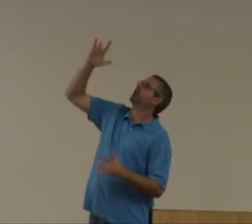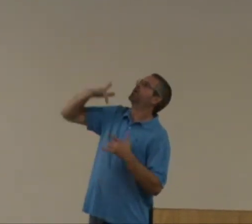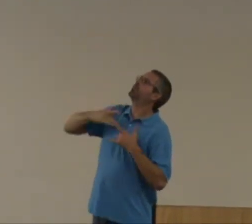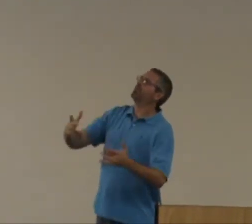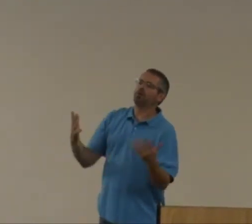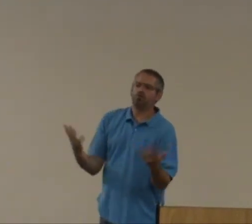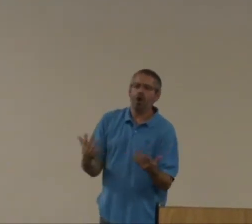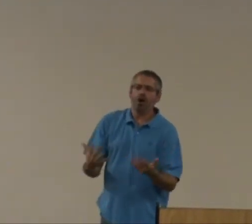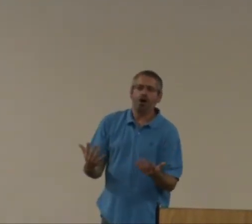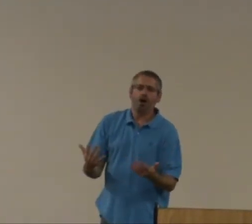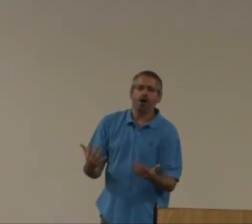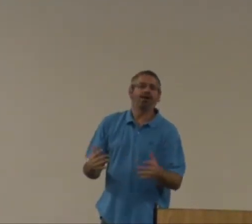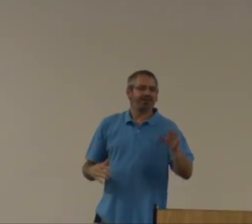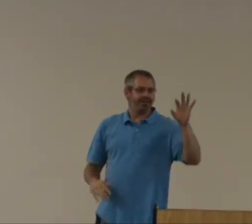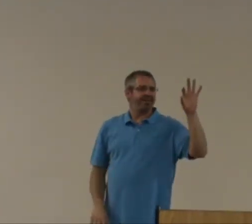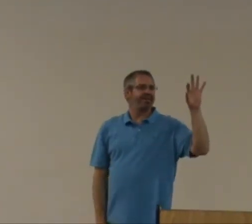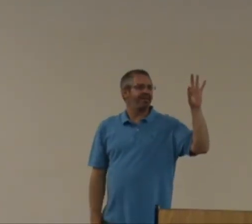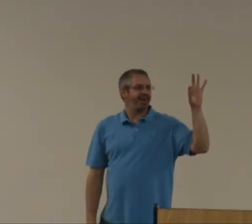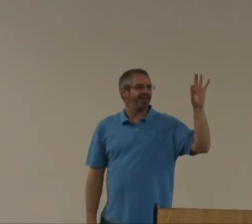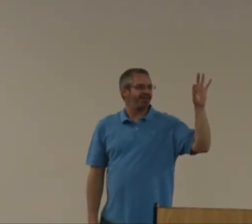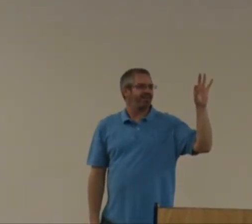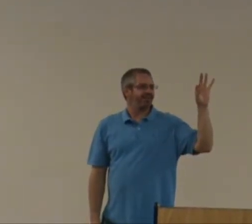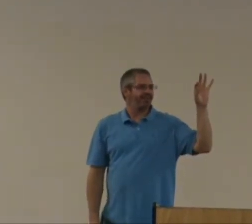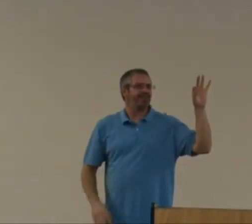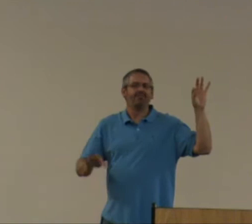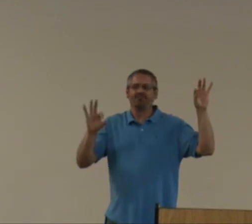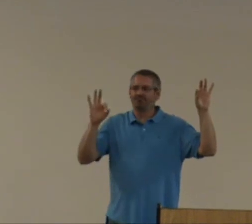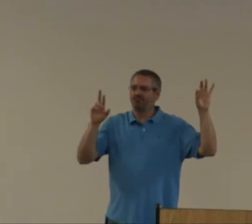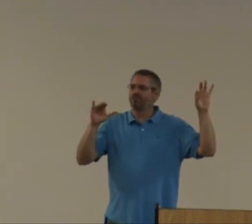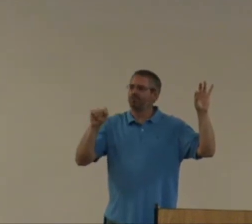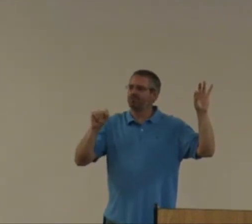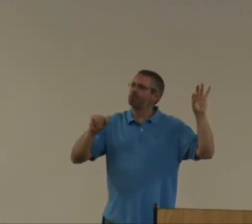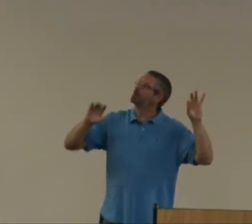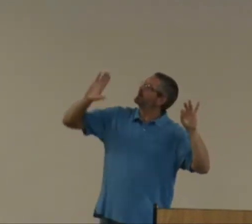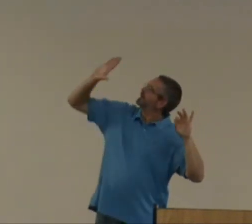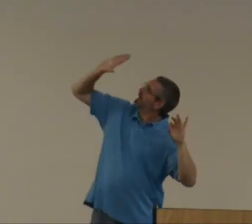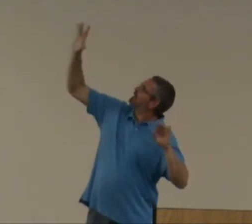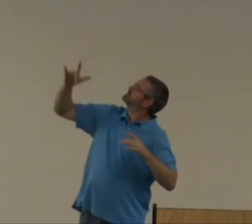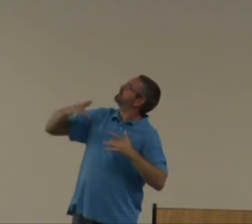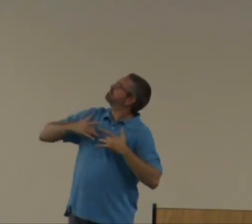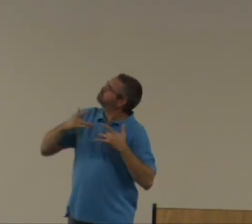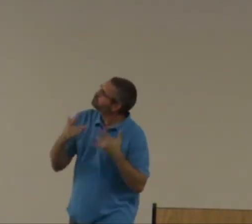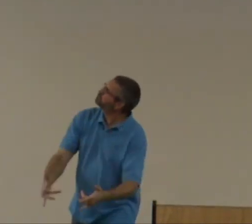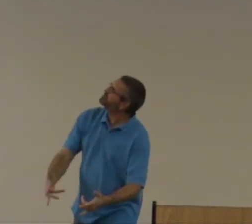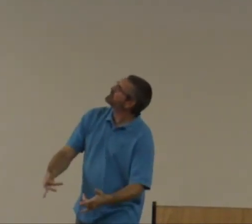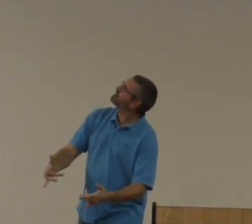What's God's personality? What's he want? Nine spirits of spirit.